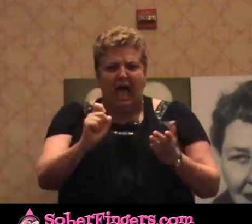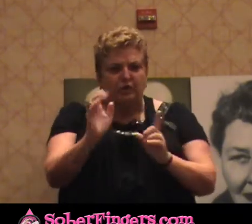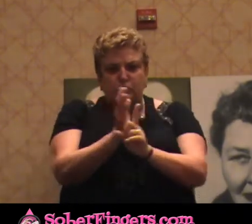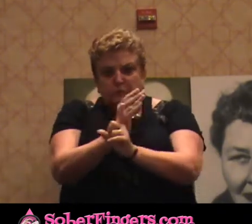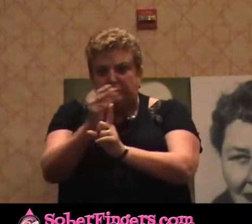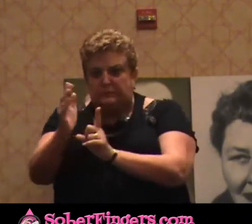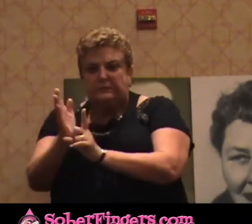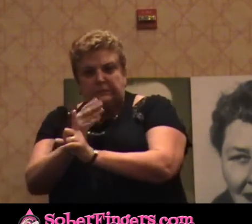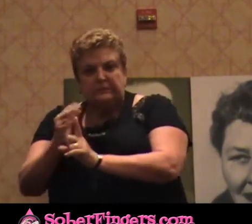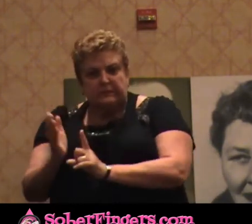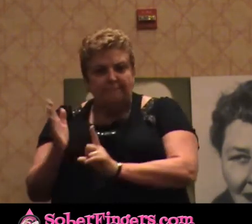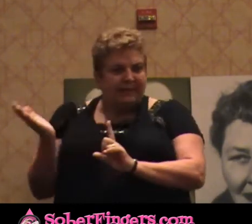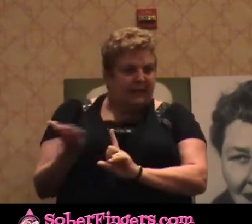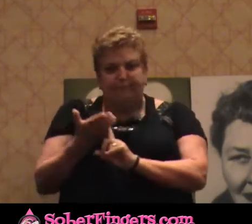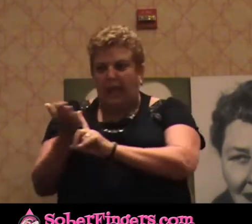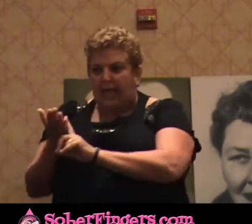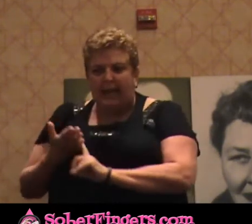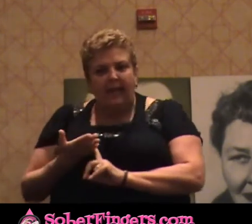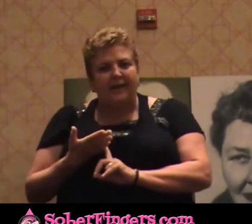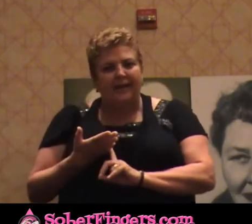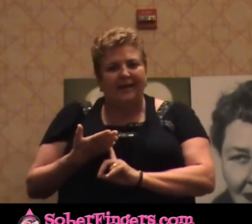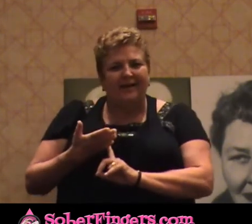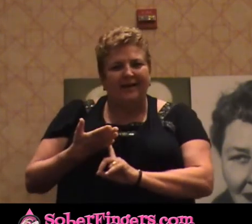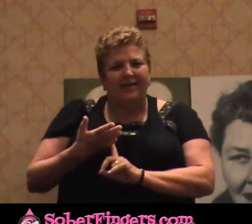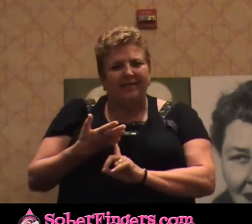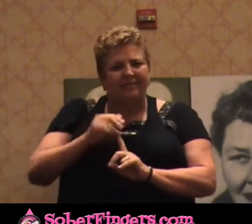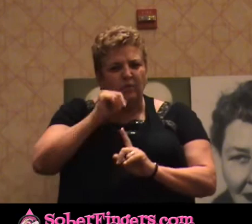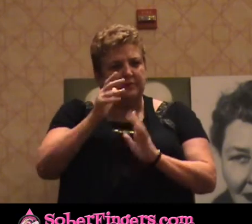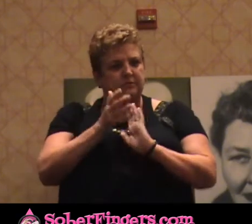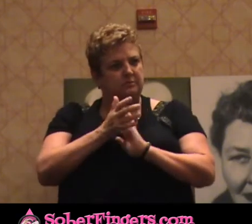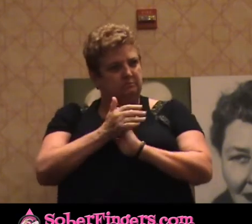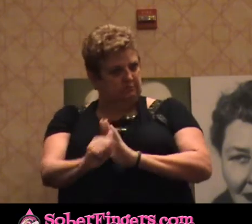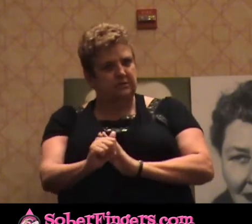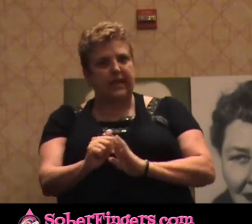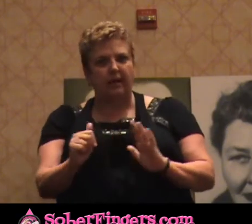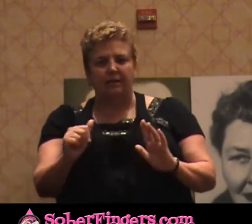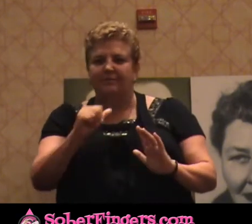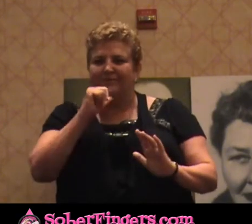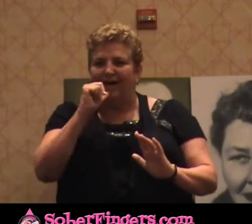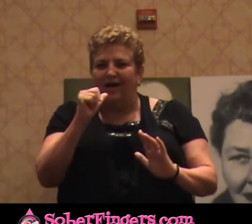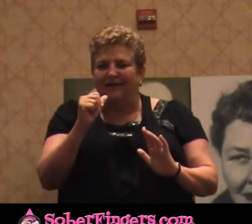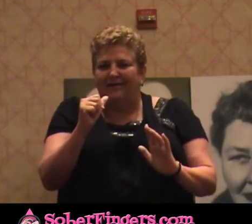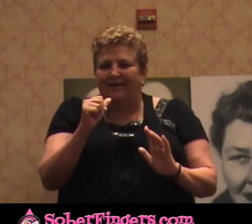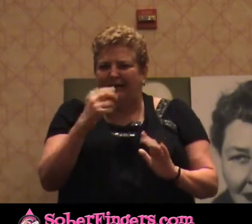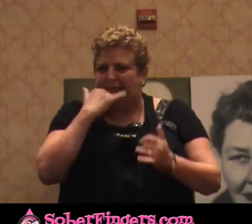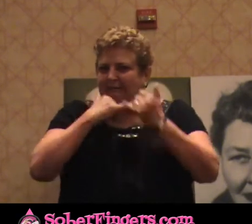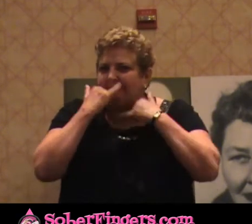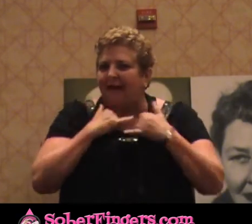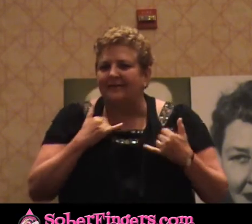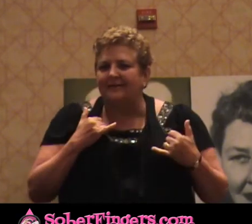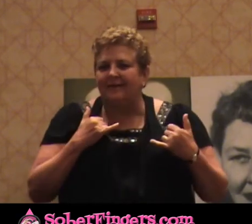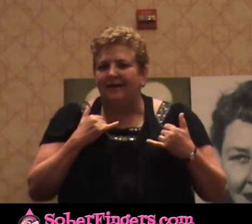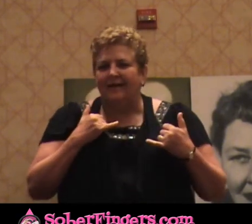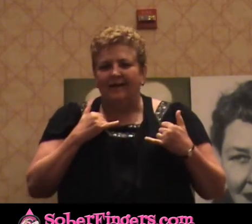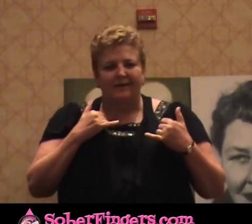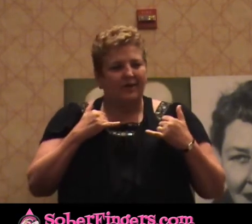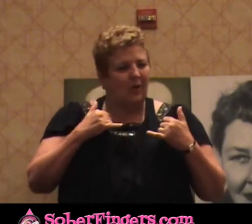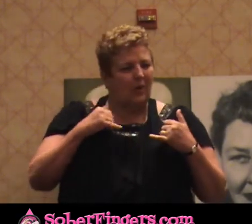that. Those were qualities. They weren't defects in any way. To be manipulative, a lie, a cheat, a thief, was a